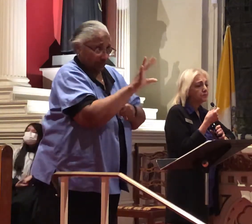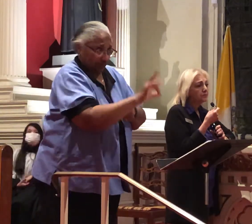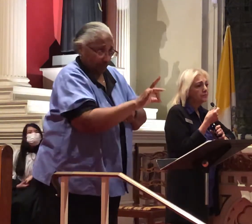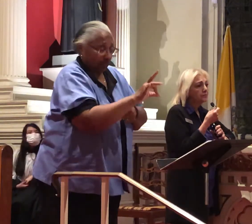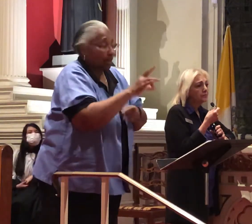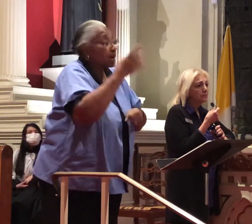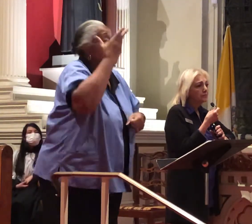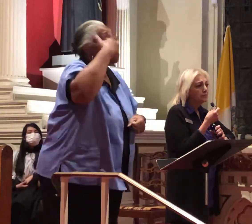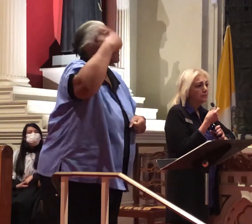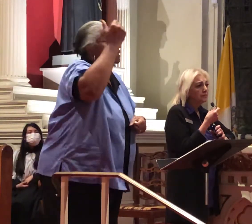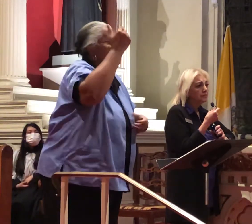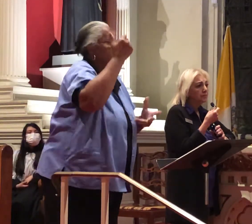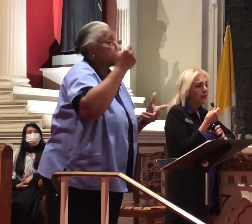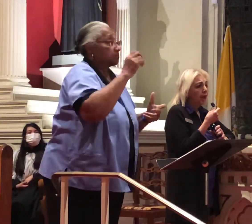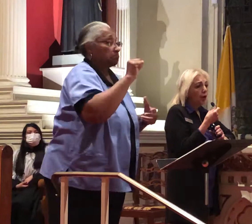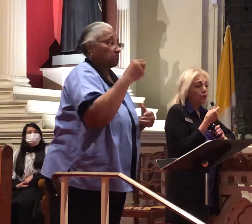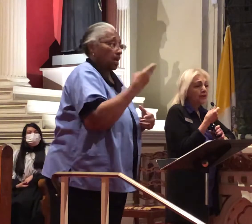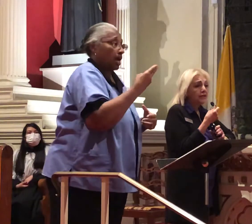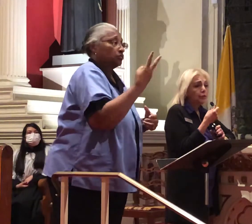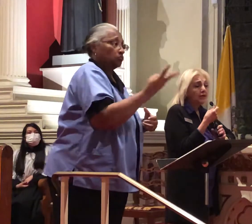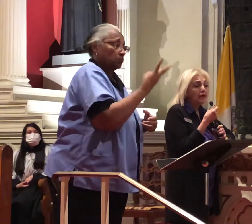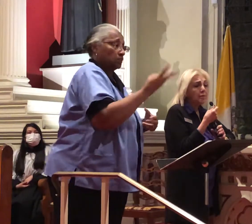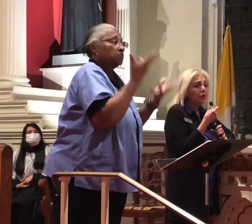because after Ash Wednesday